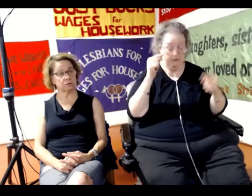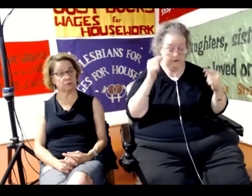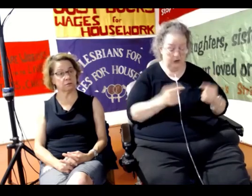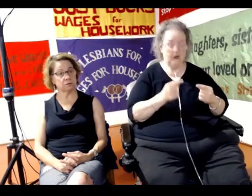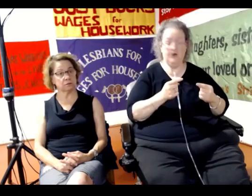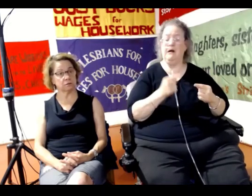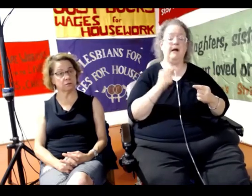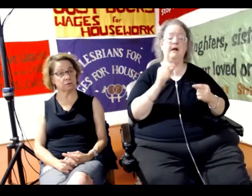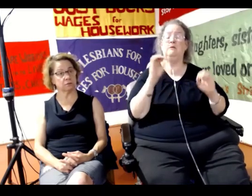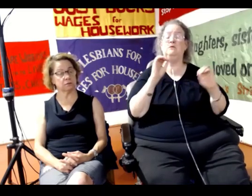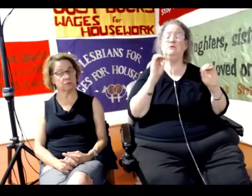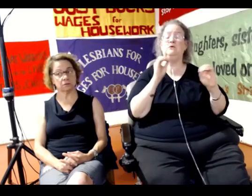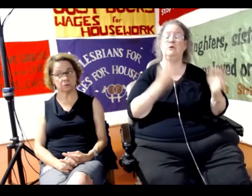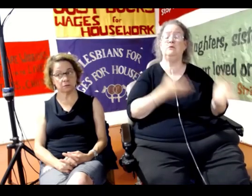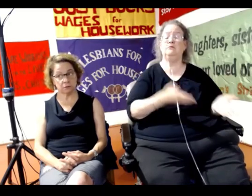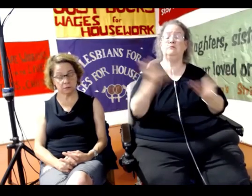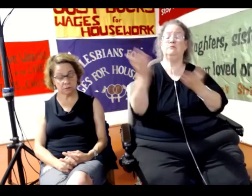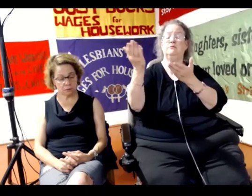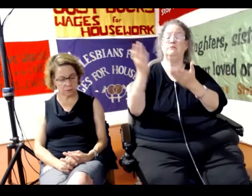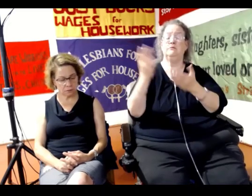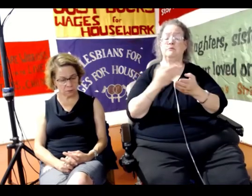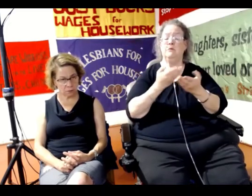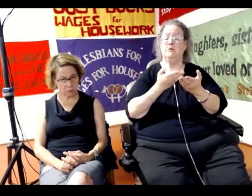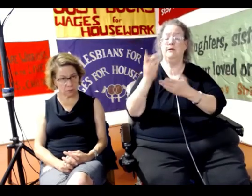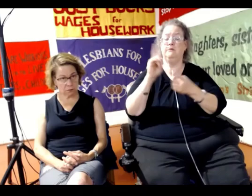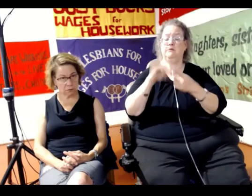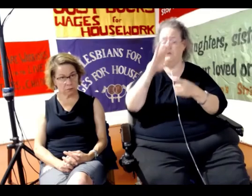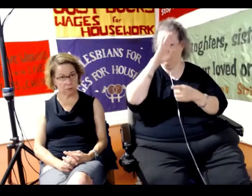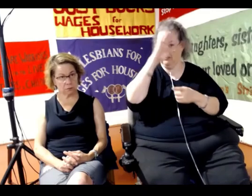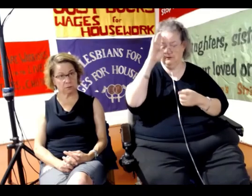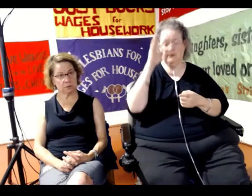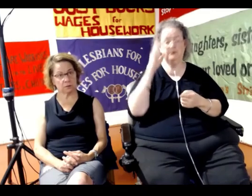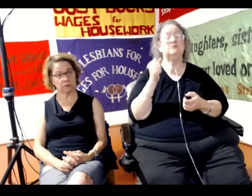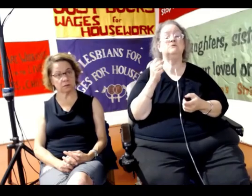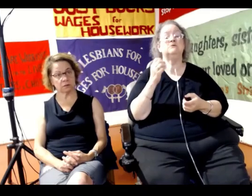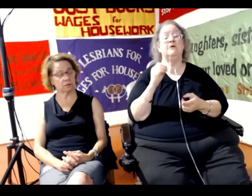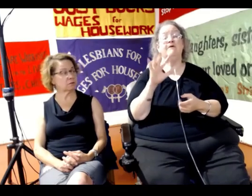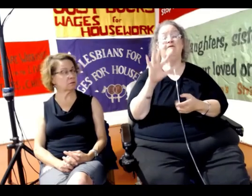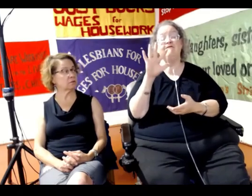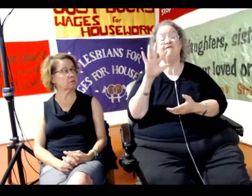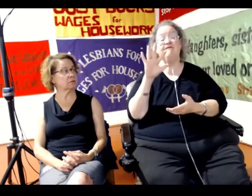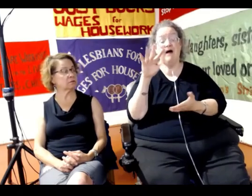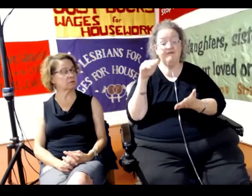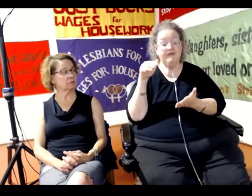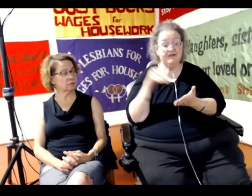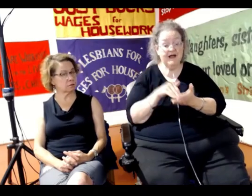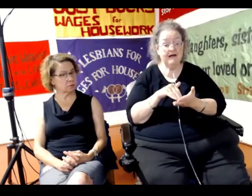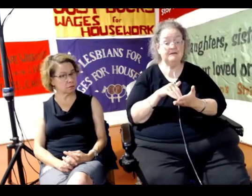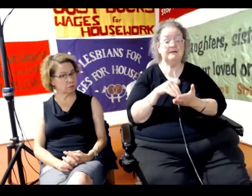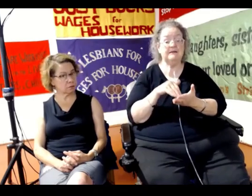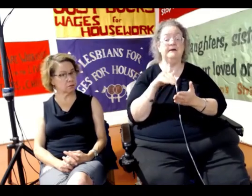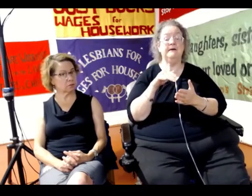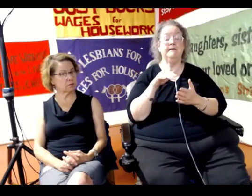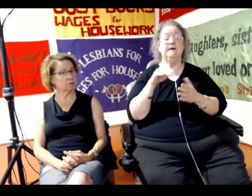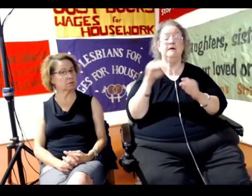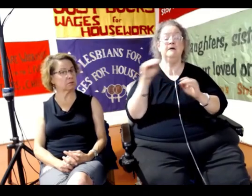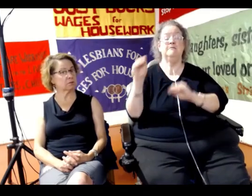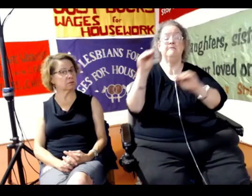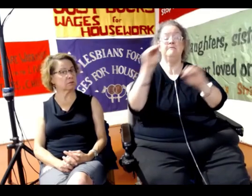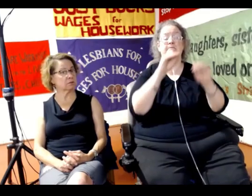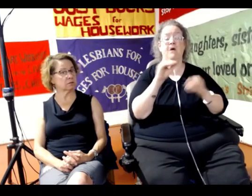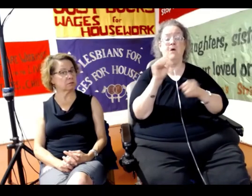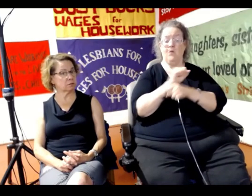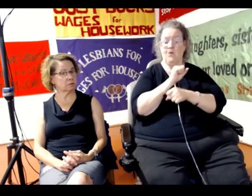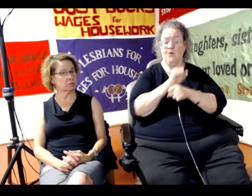to take him. Then, 5,000 migrant workers, non-unionized. It's not a trade union, so it's a